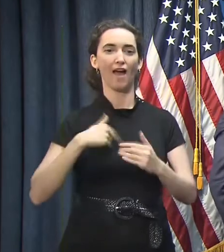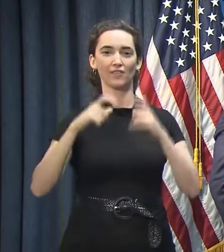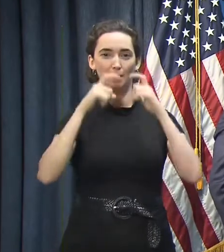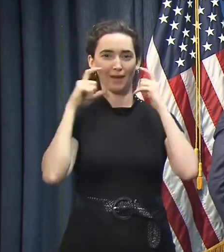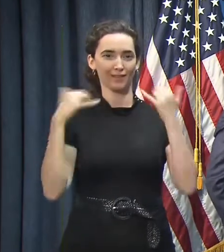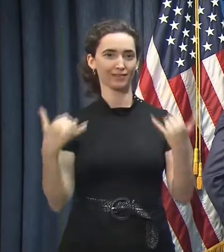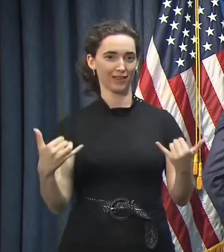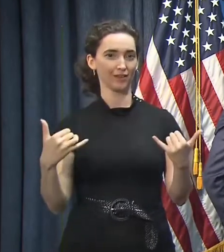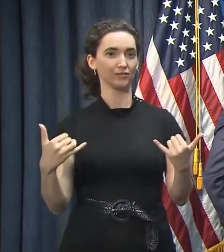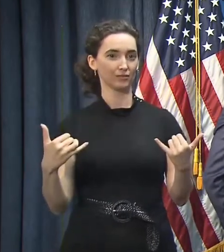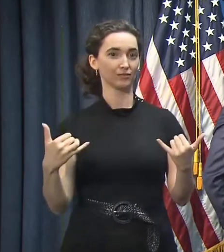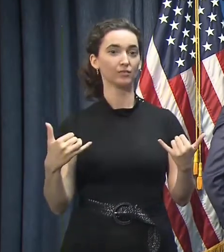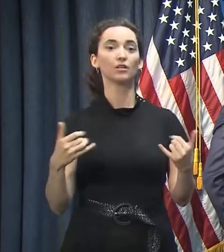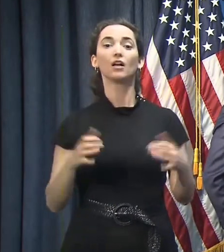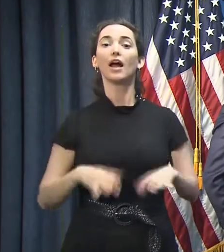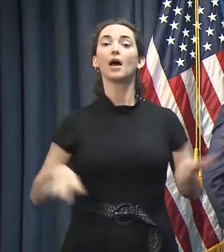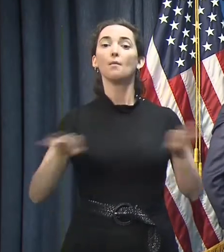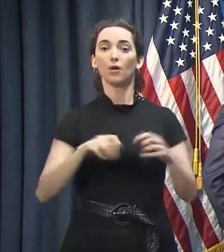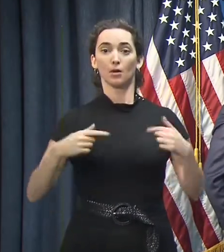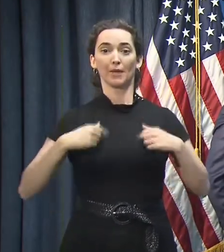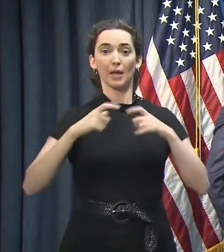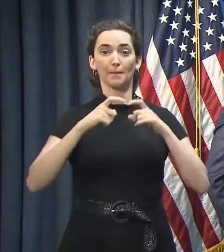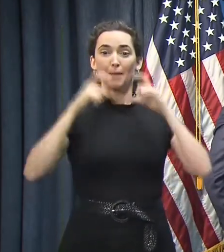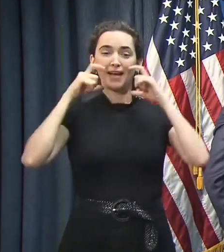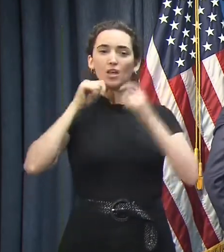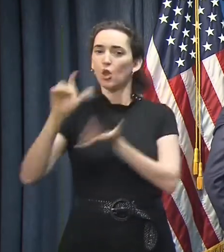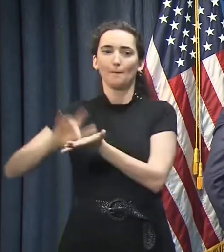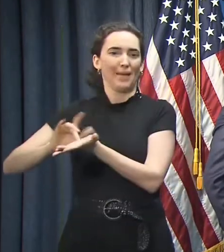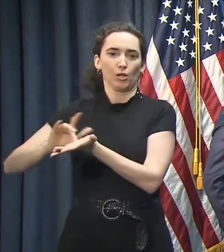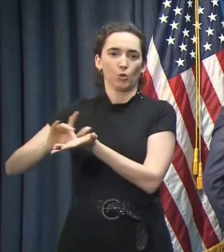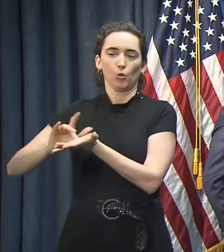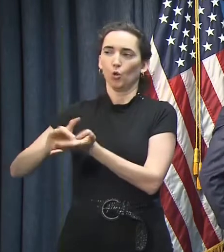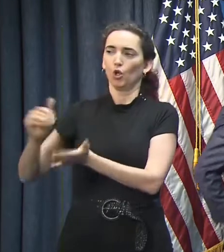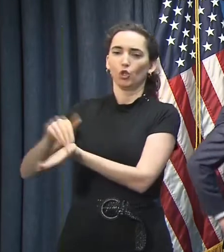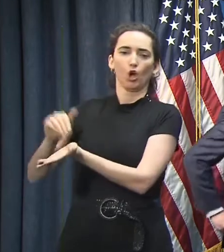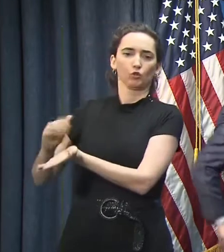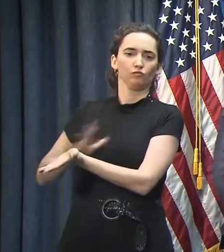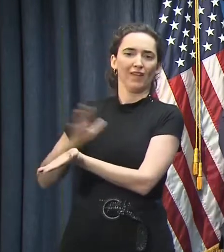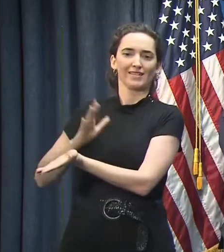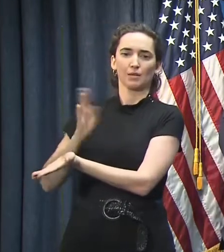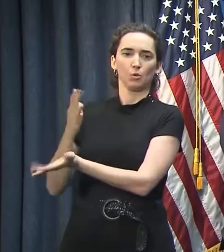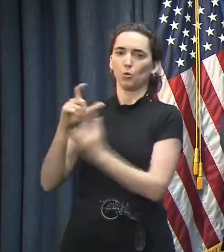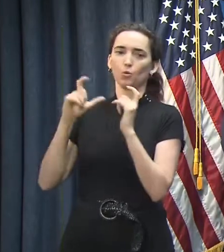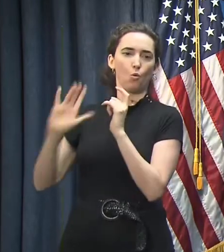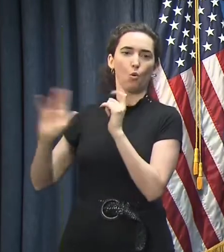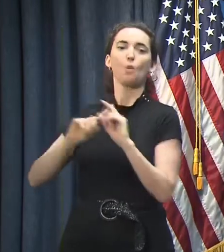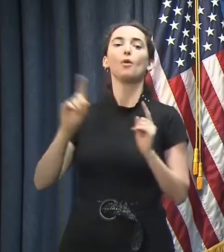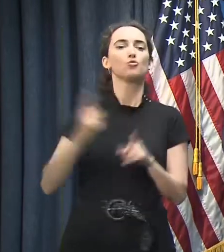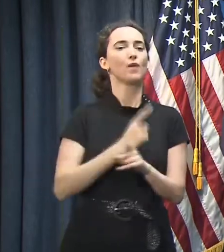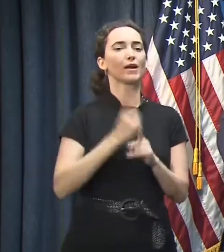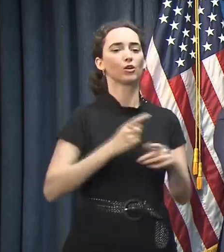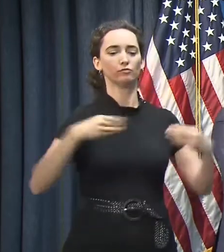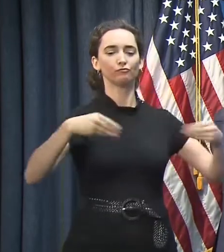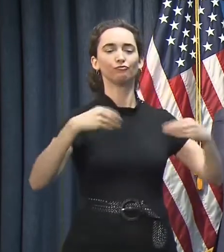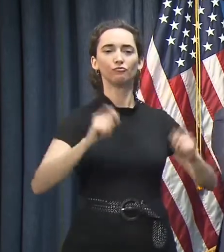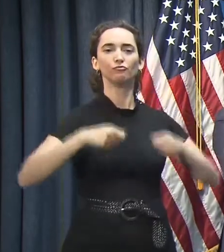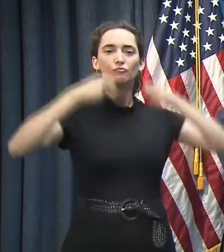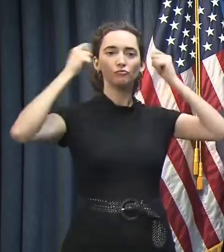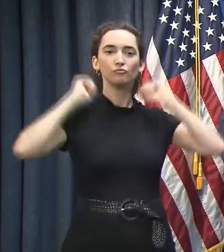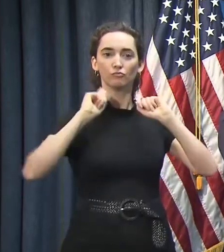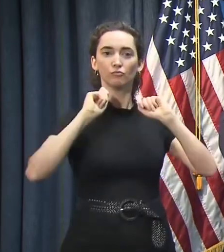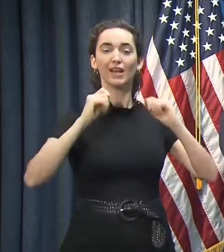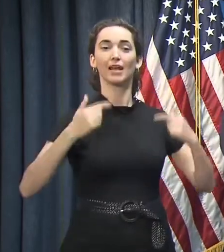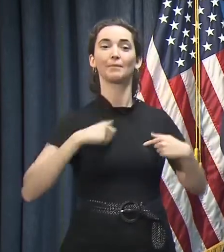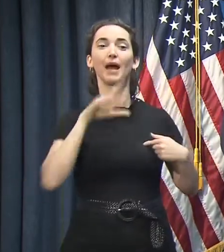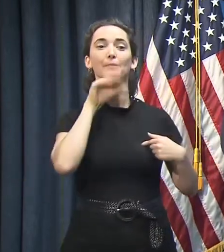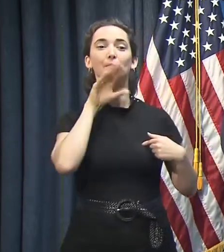And the importance is that when I wear a cloth mask, not a medical-grade mask, but a cloth mask, I'm limiting the potential virus that's shedding